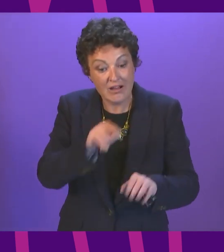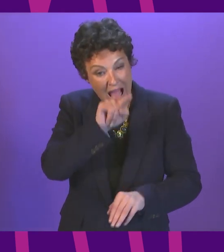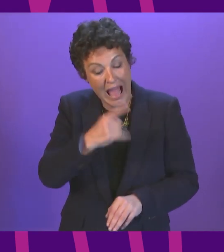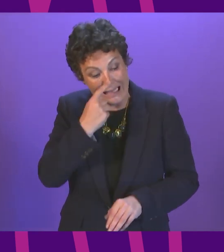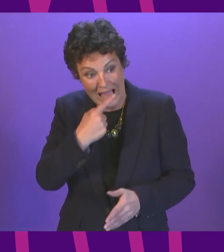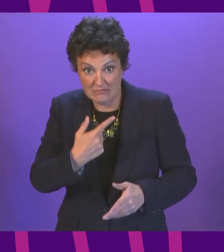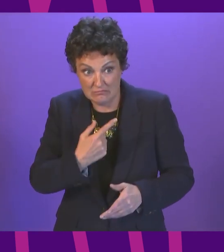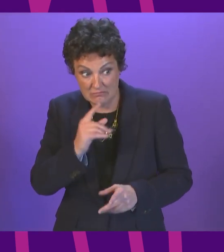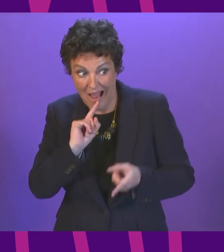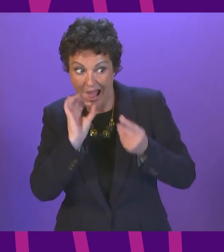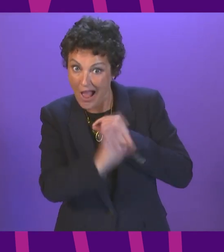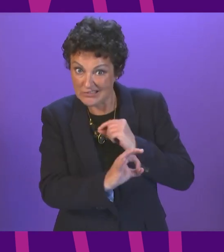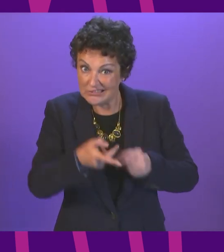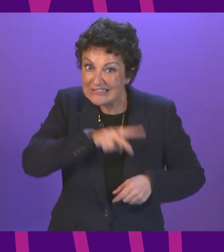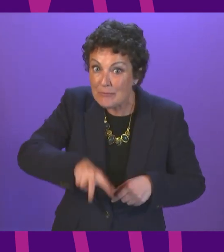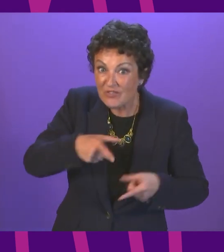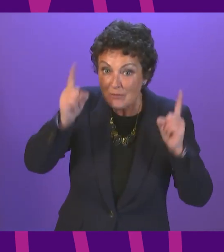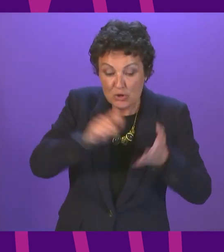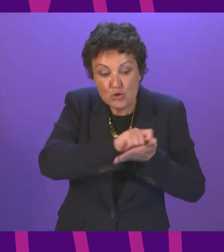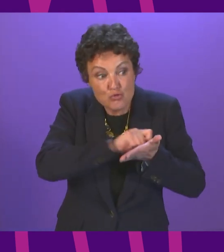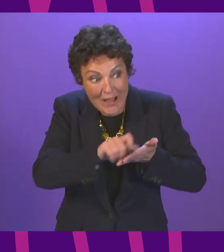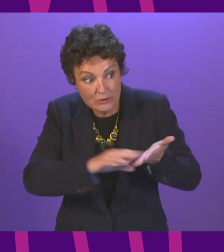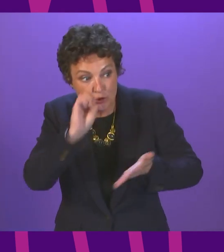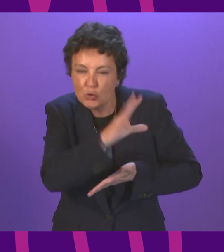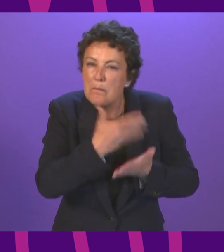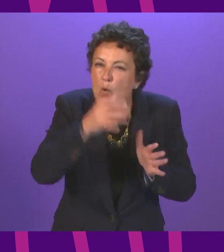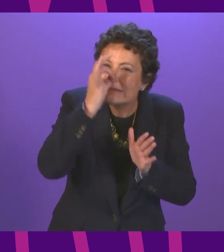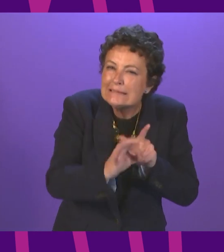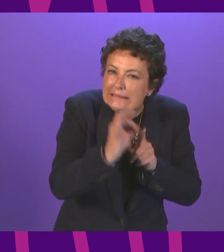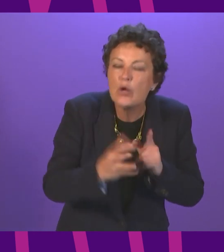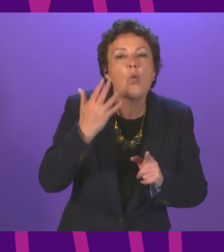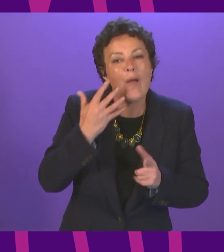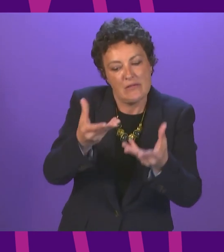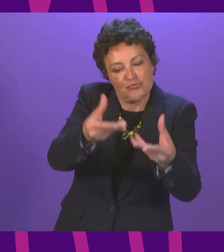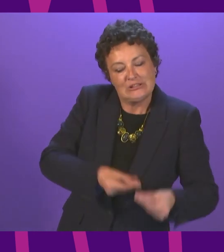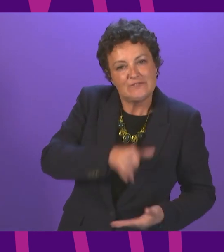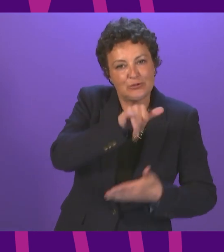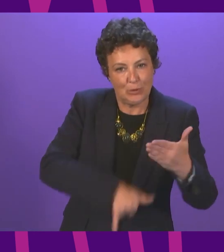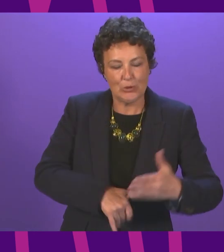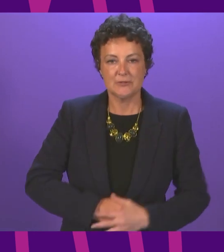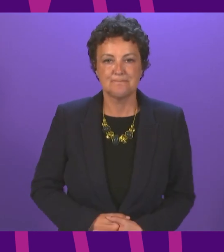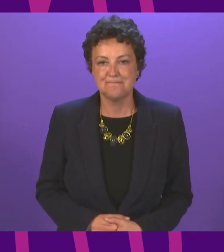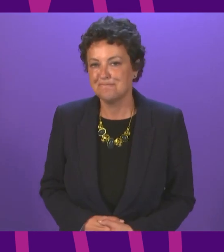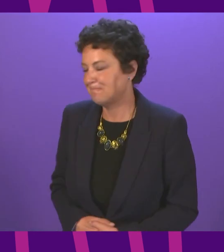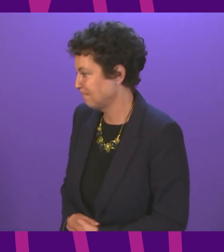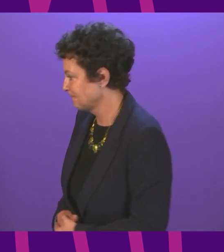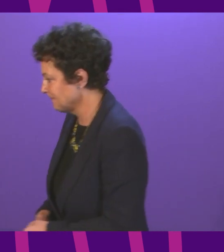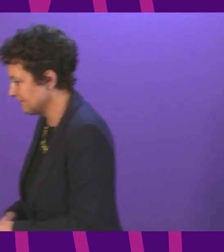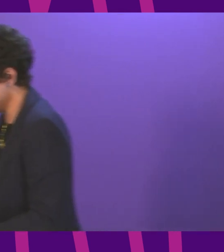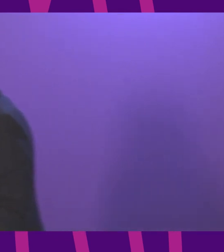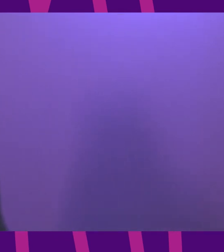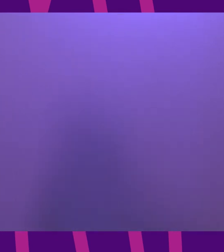Minister to write to the member once we have had the opportunity to look in detail at it. John Mason to be followed by Russell Finlay.